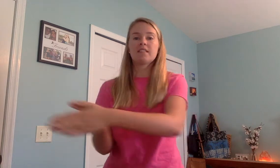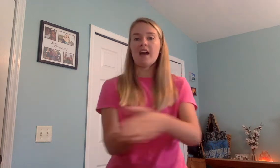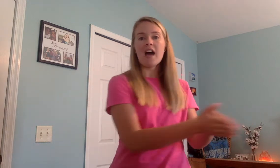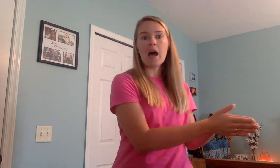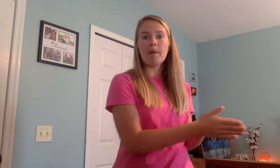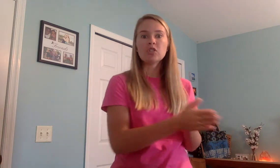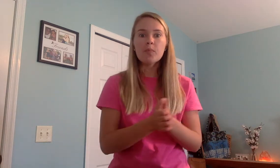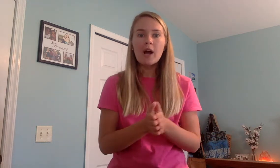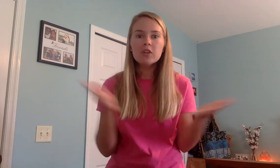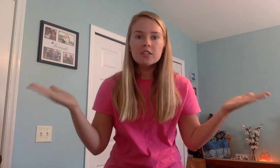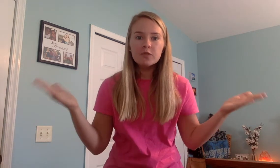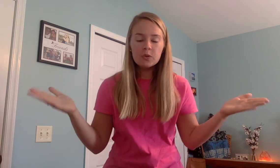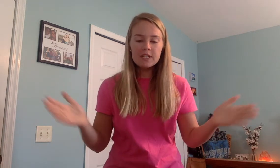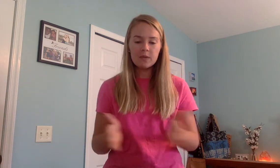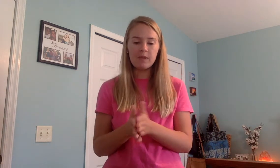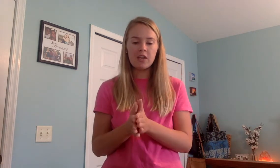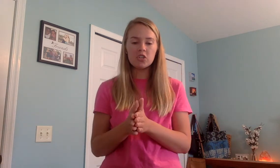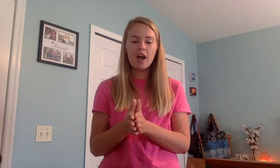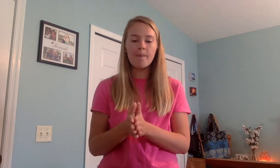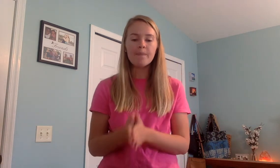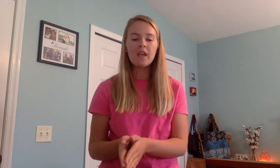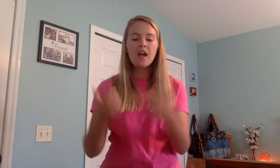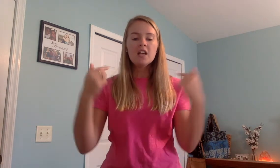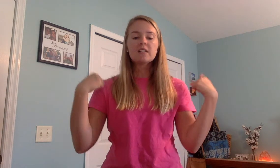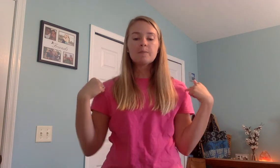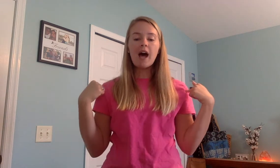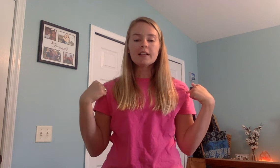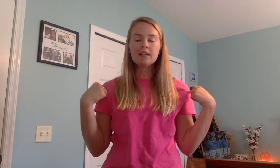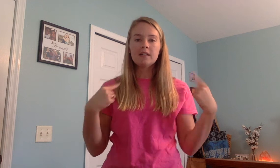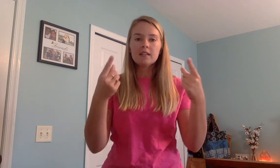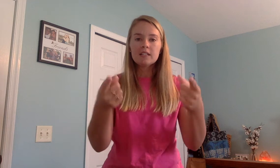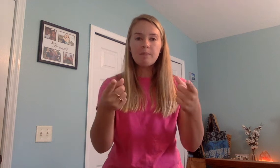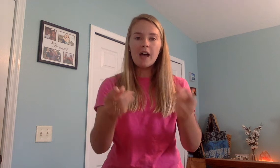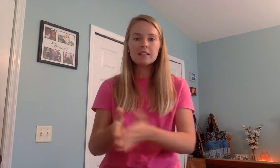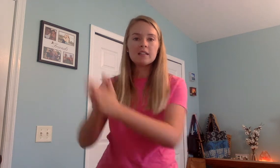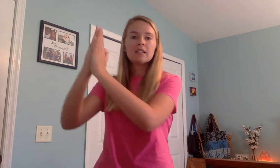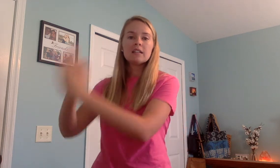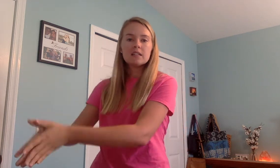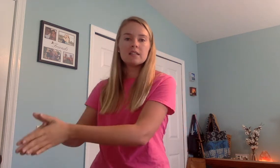scab. I'm so proud of you guys for doing this with me. Good job. Spot, spot, s,